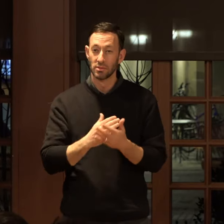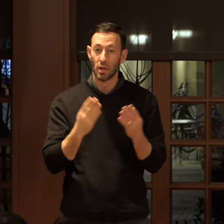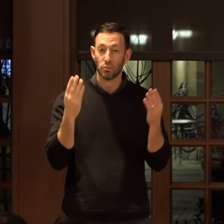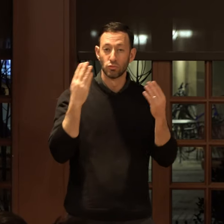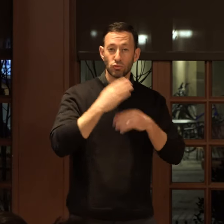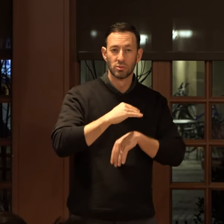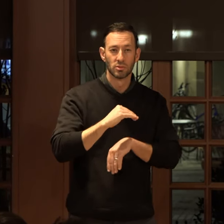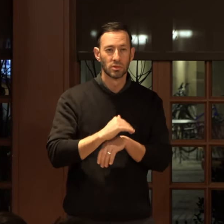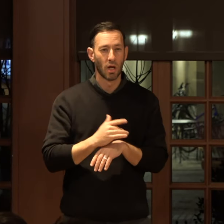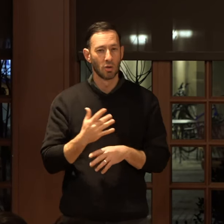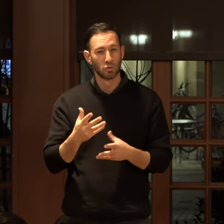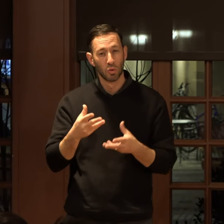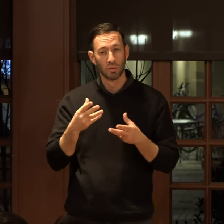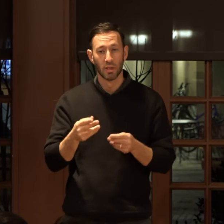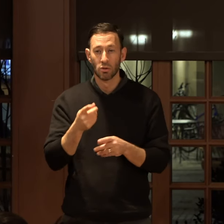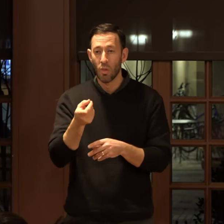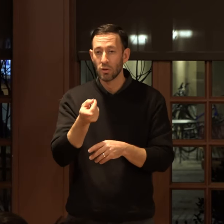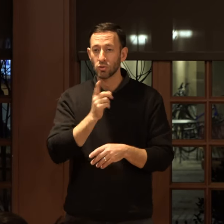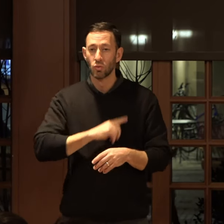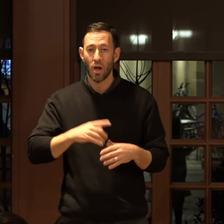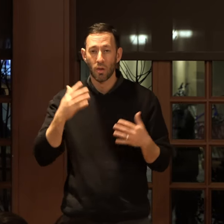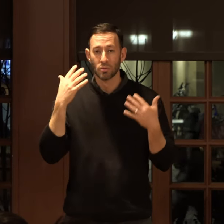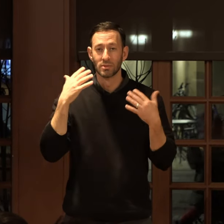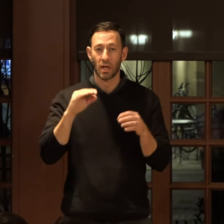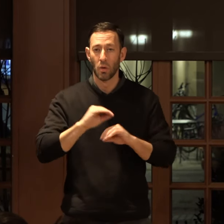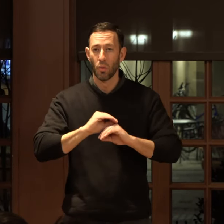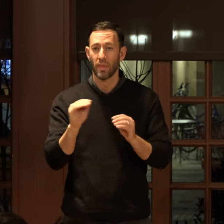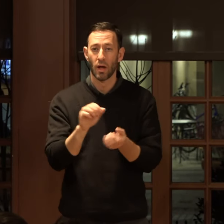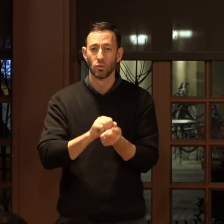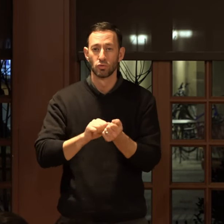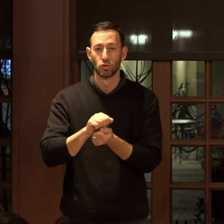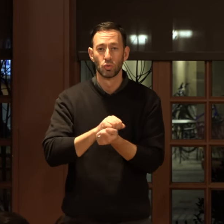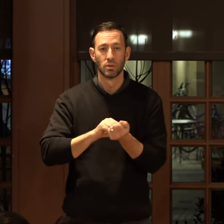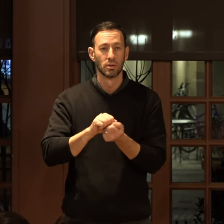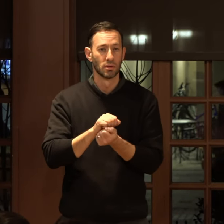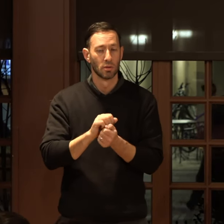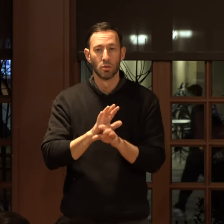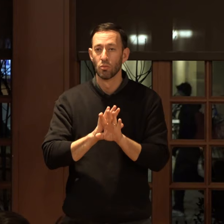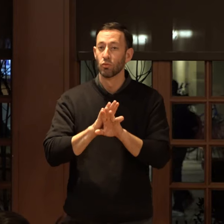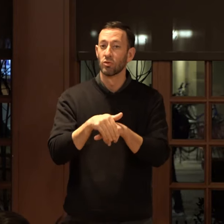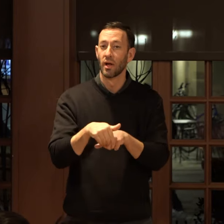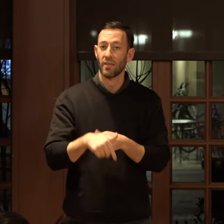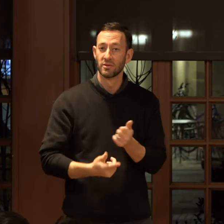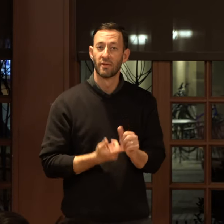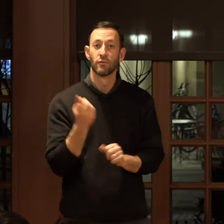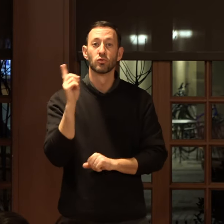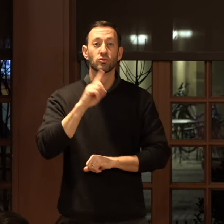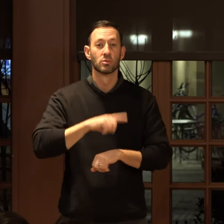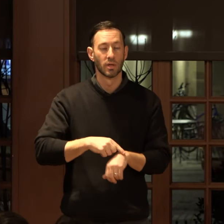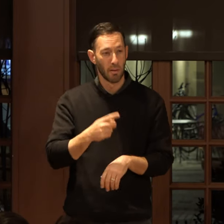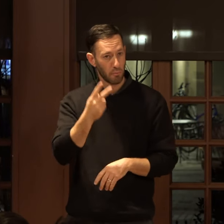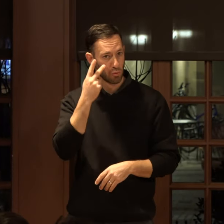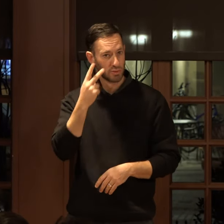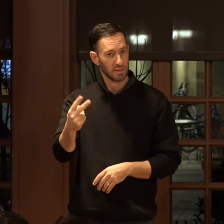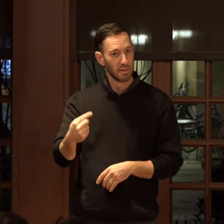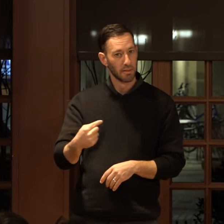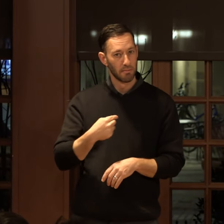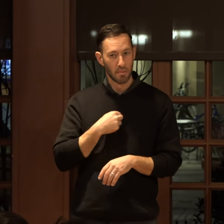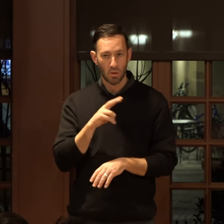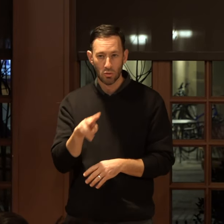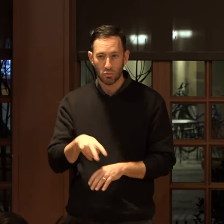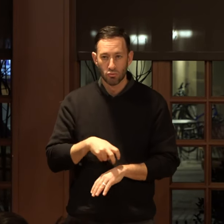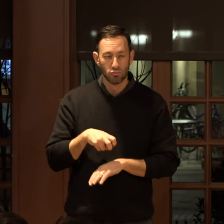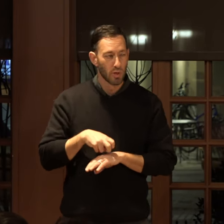so tender they swallow sound without chewing. Pretend this is the first time you've seen me crouch